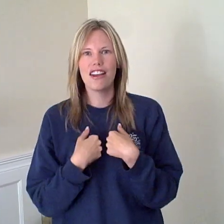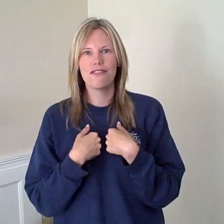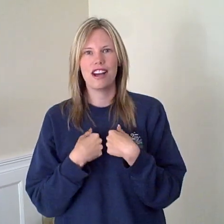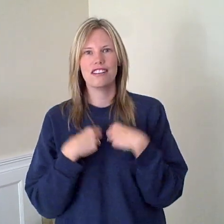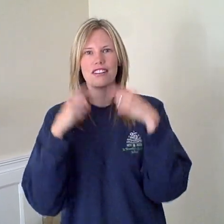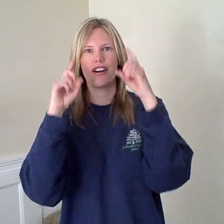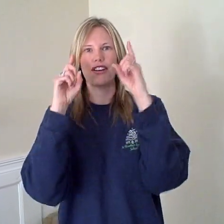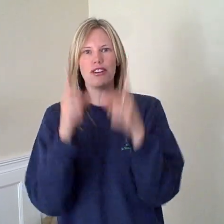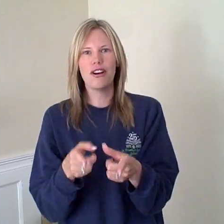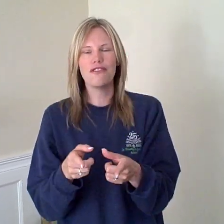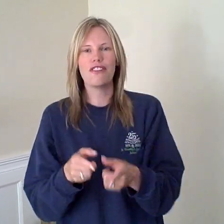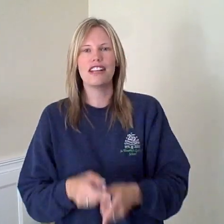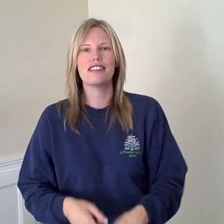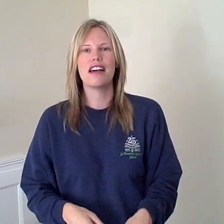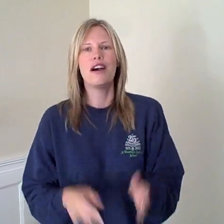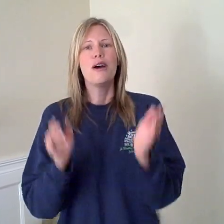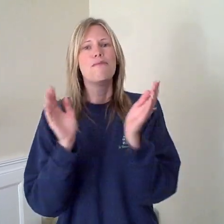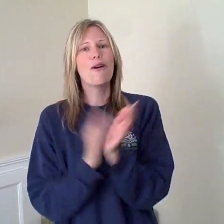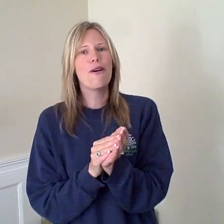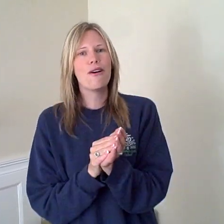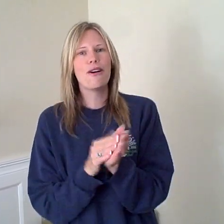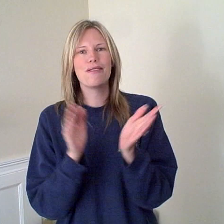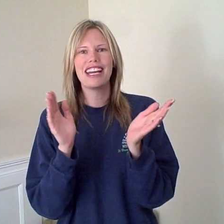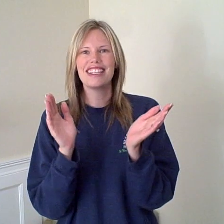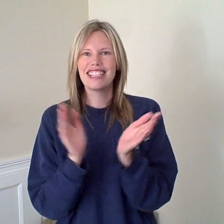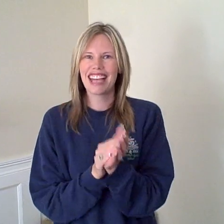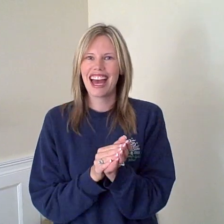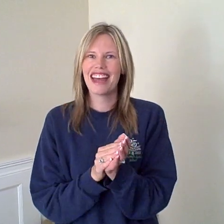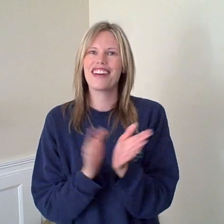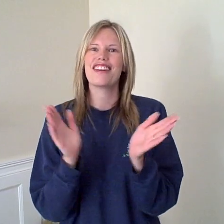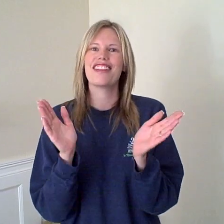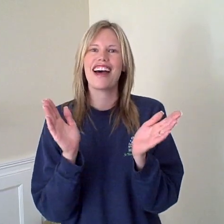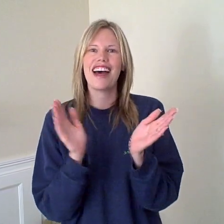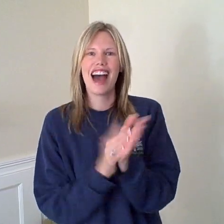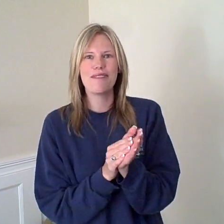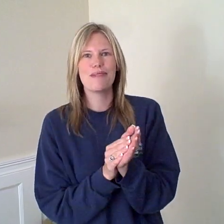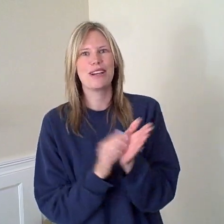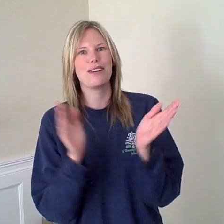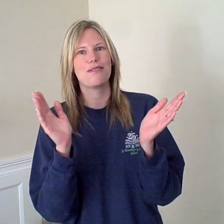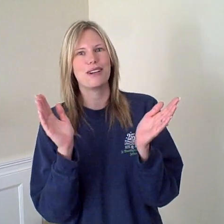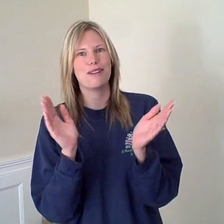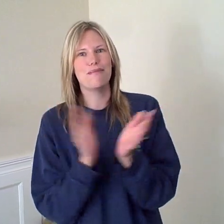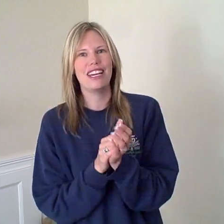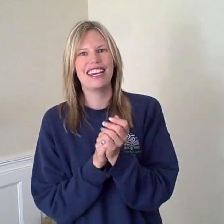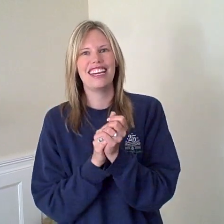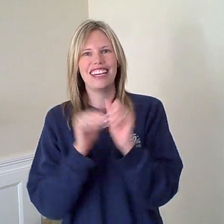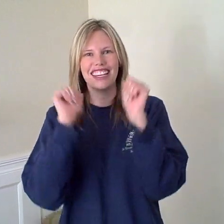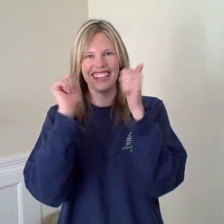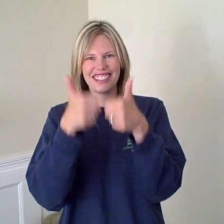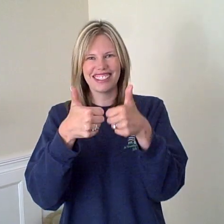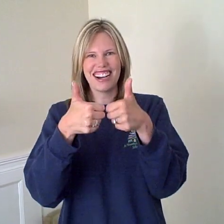friends are your friends. The more we get together, the more we get we'll be. Good job!